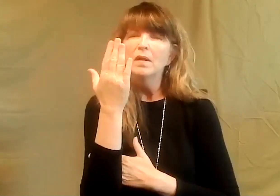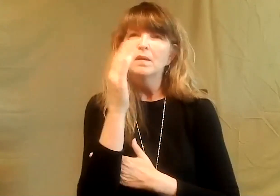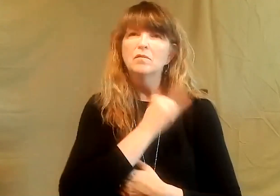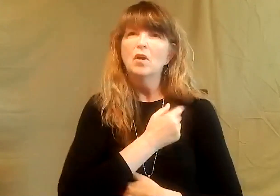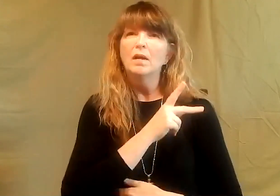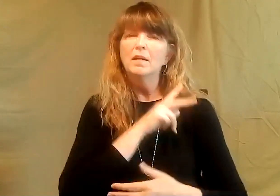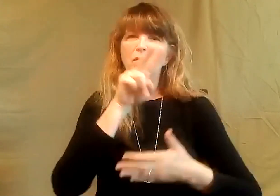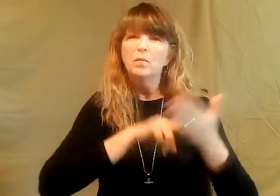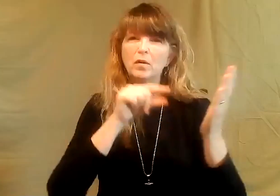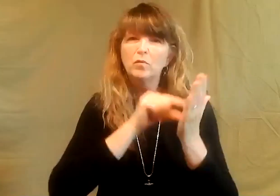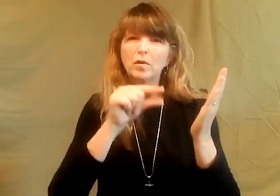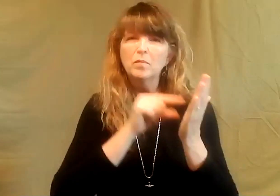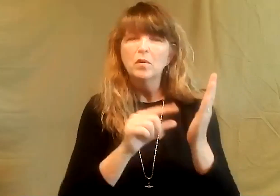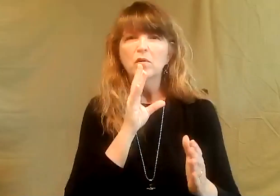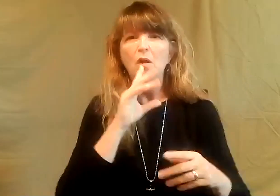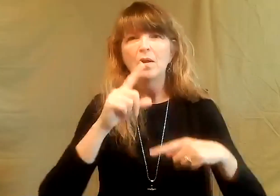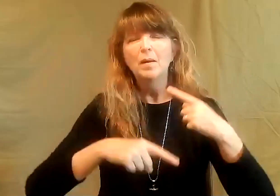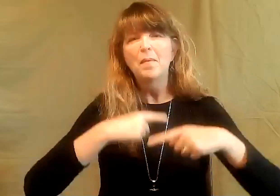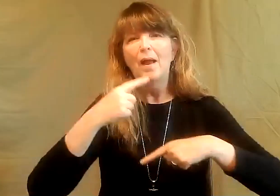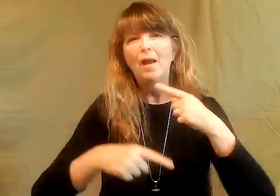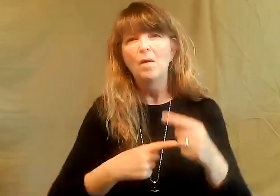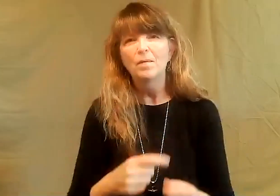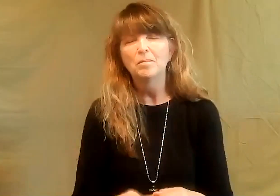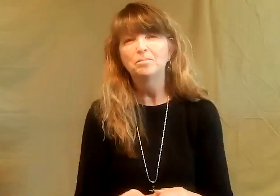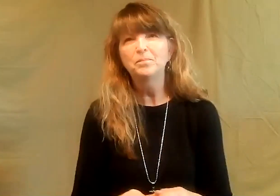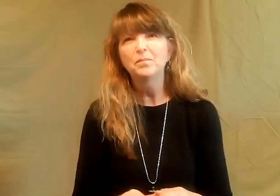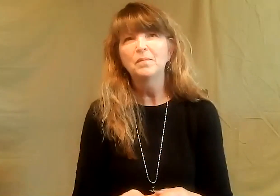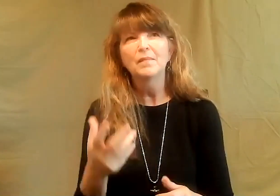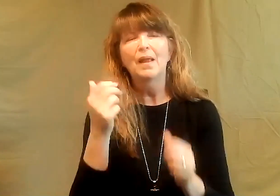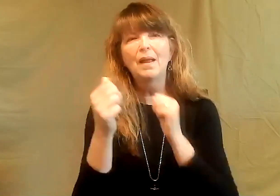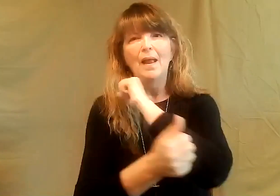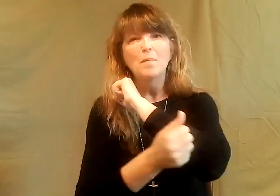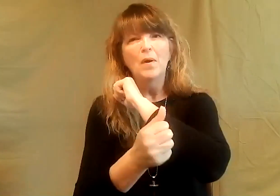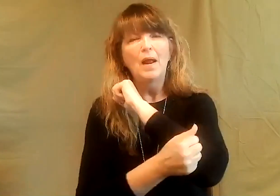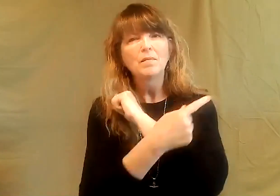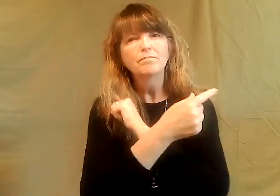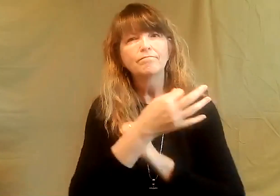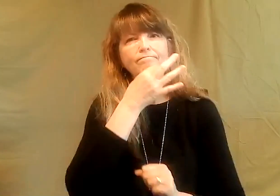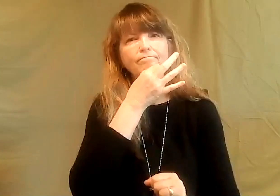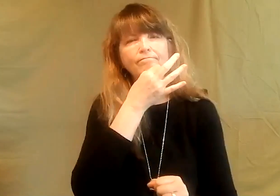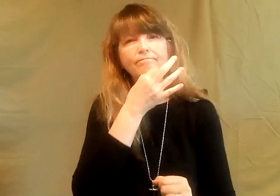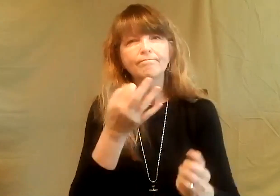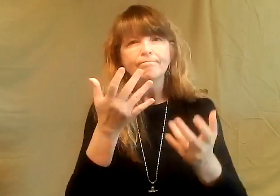you know but also this morning when john was reading the scriptures he was talking about how abraham